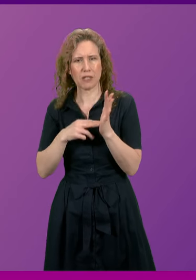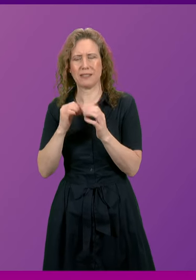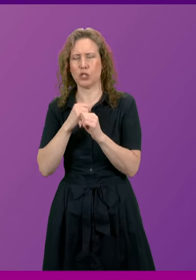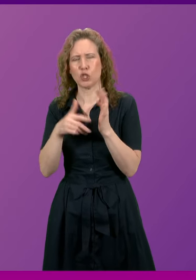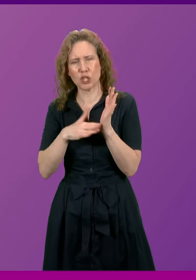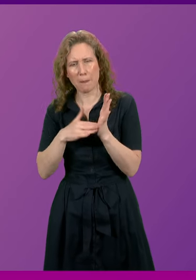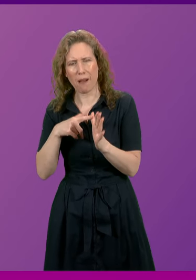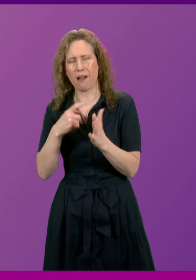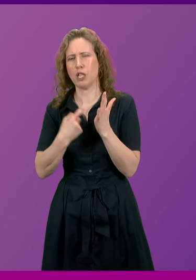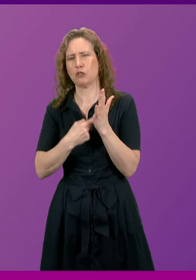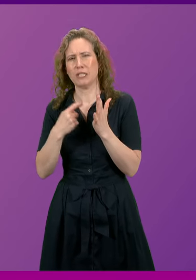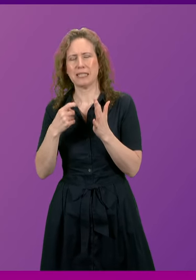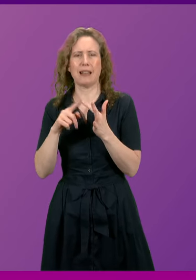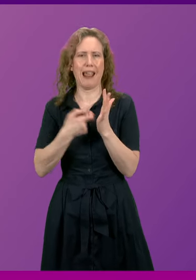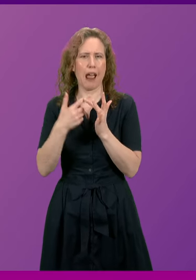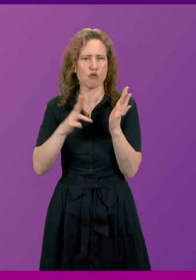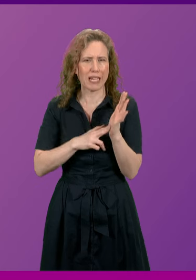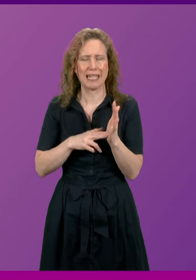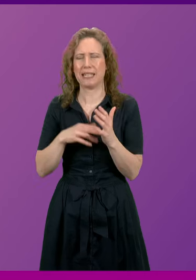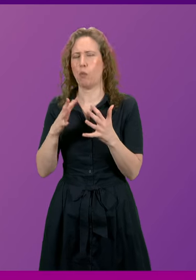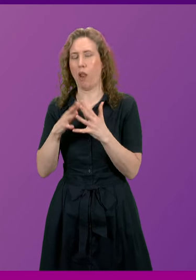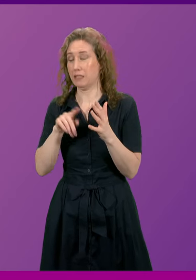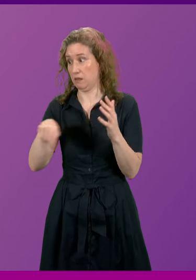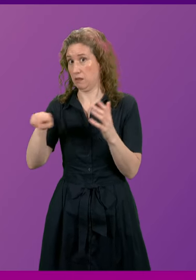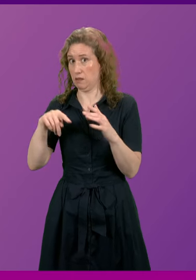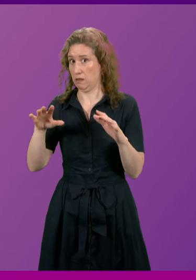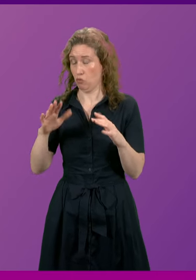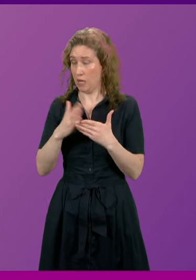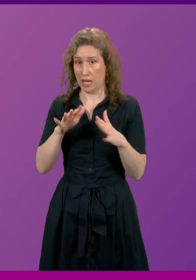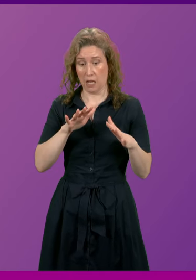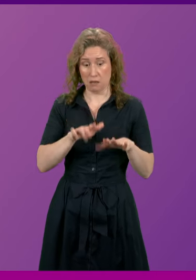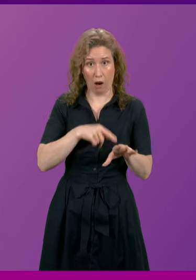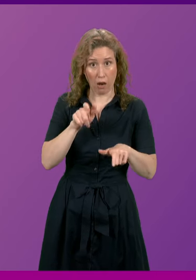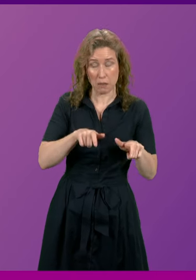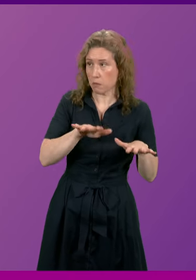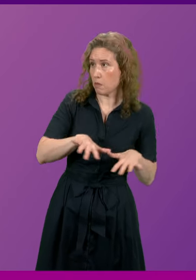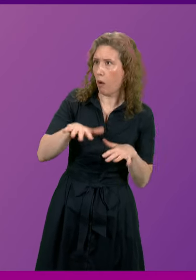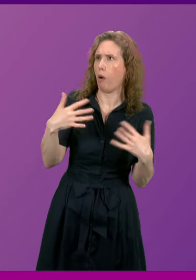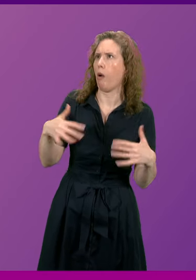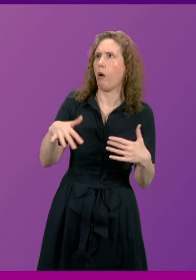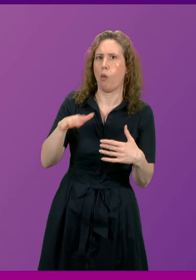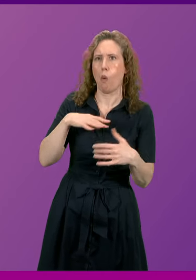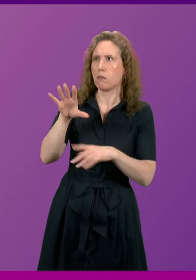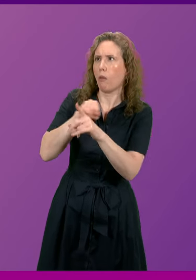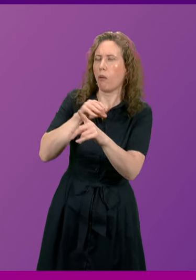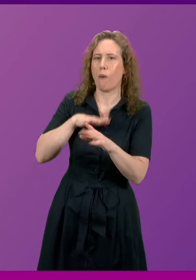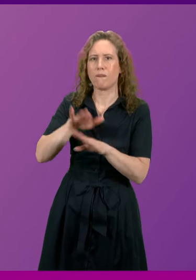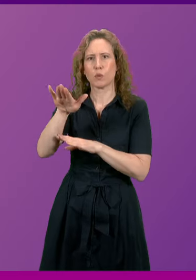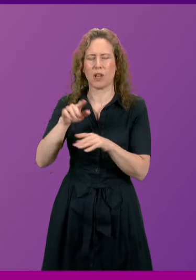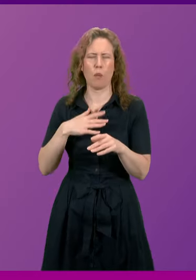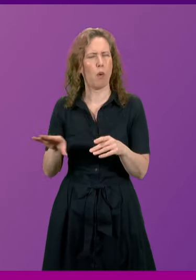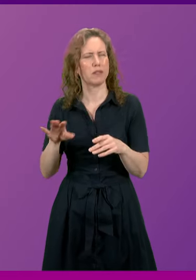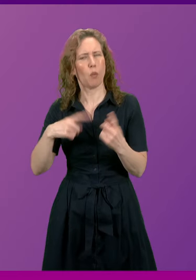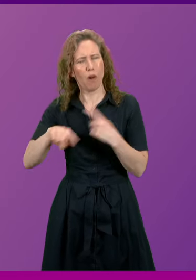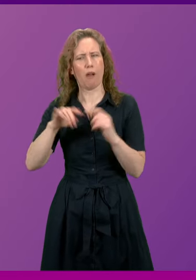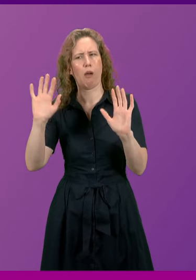Elish McHolgan and Erin Wallace are an inspiration to future sportsmen and women and would you join with me wishing them well